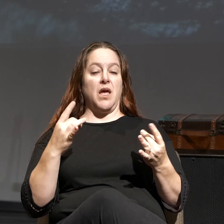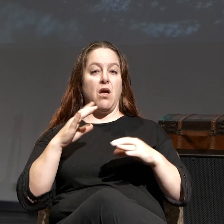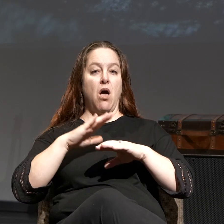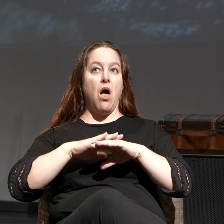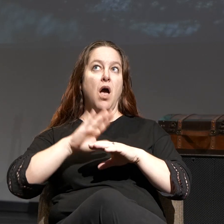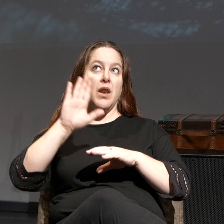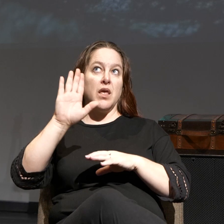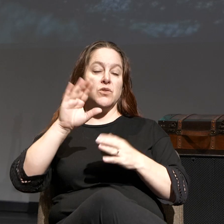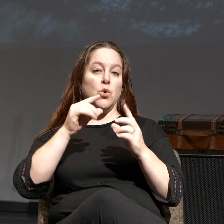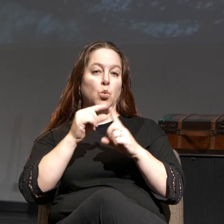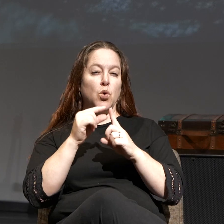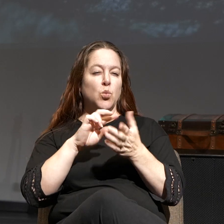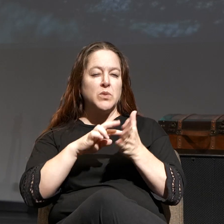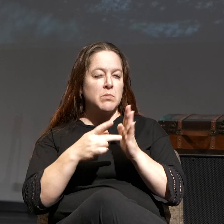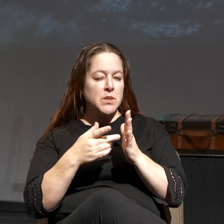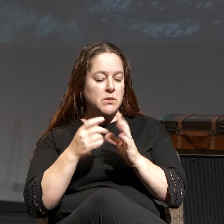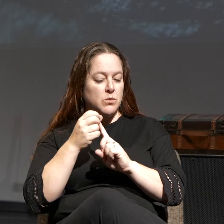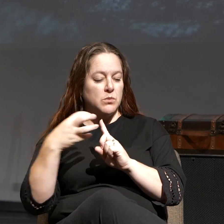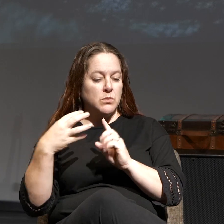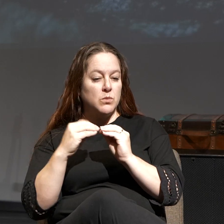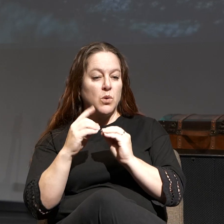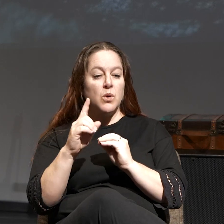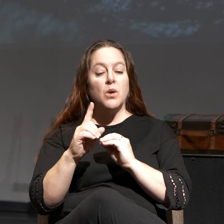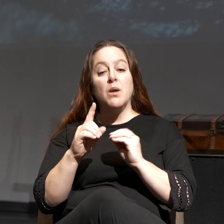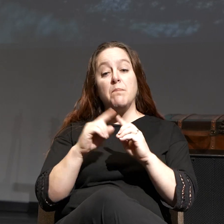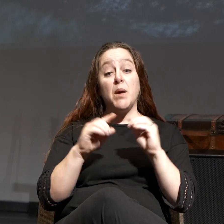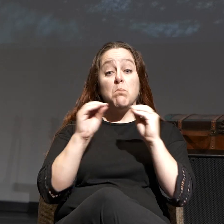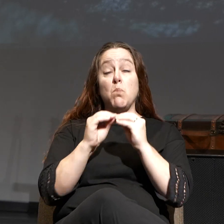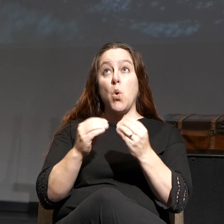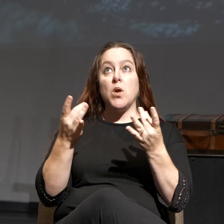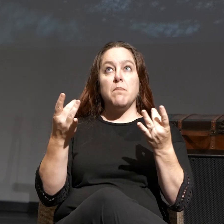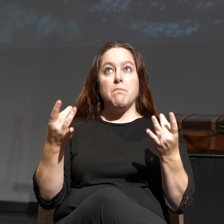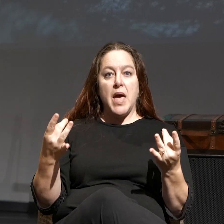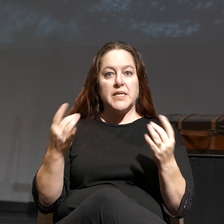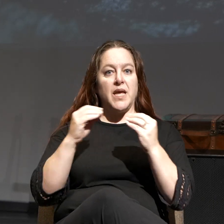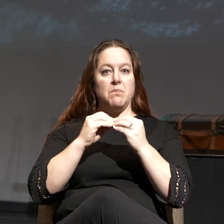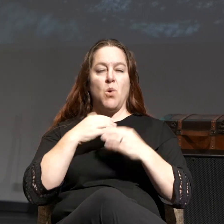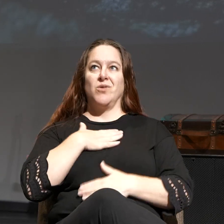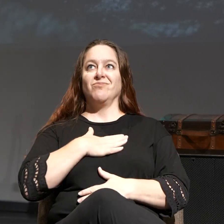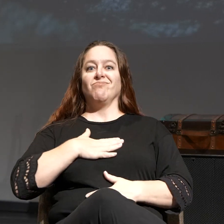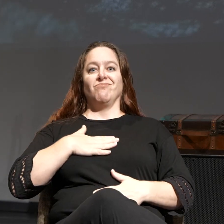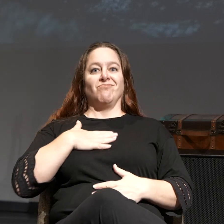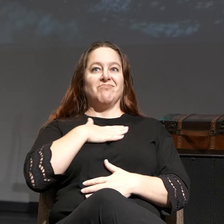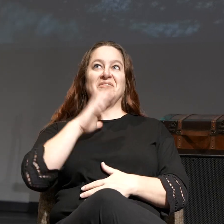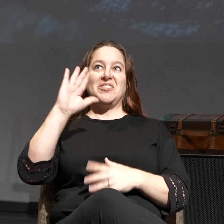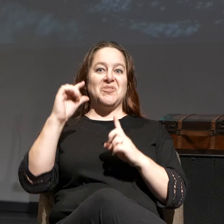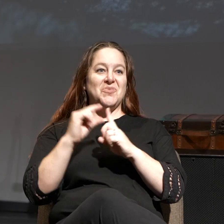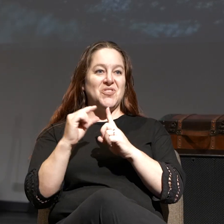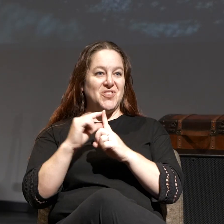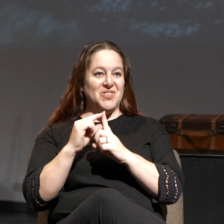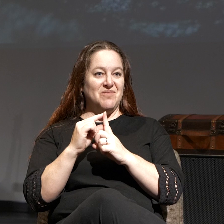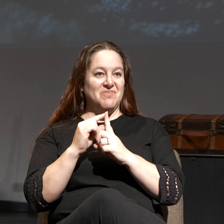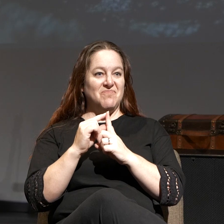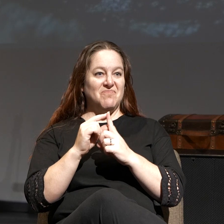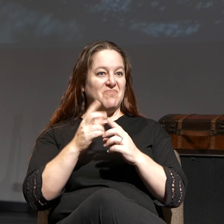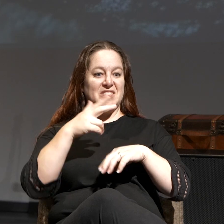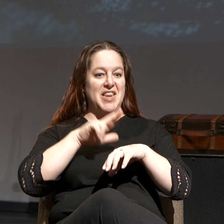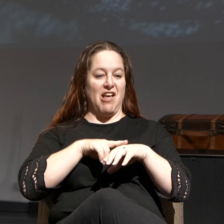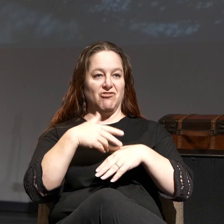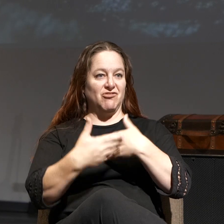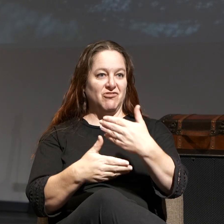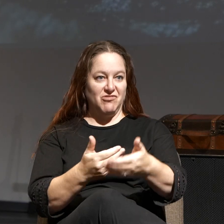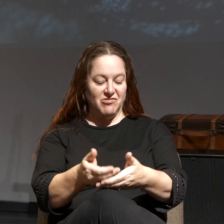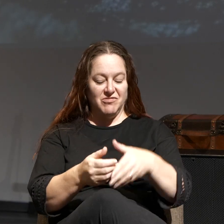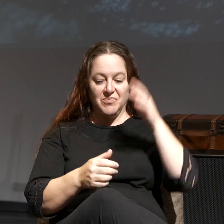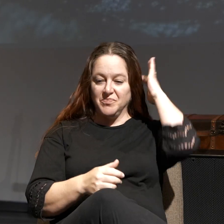today. And meditating will lead to greater delighting in God's Word. I mean, that's just how it goes. So if you truly